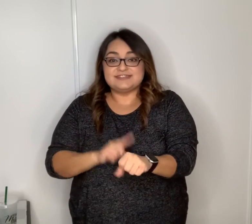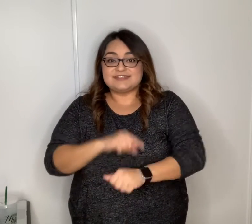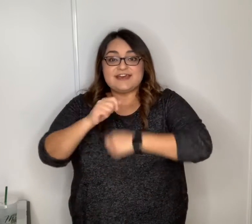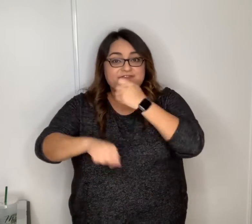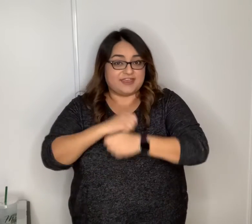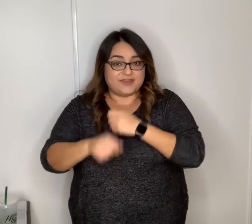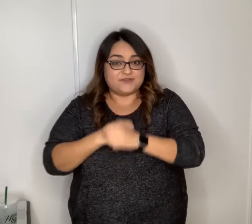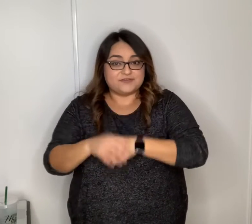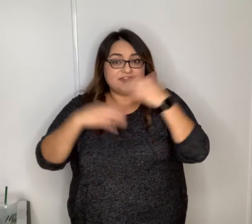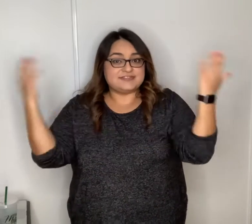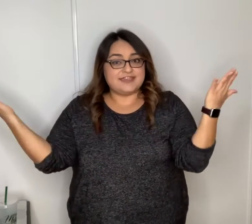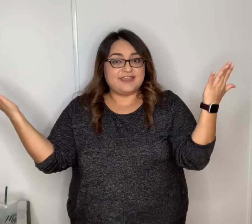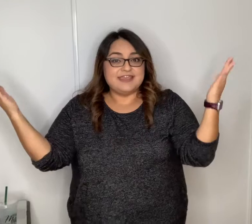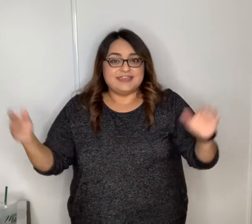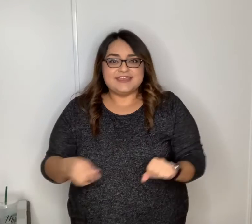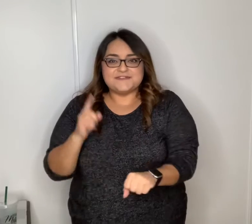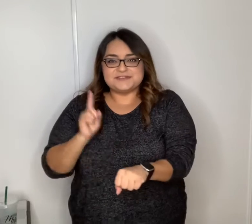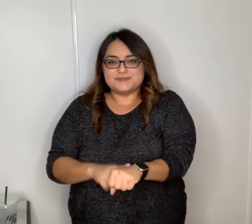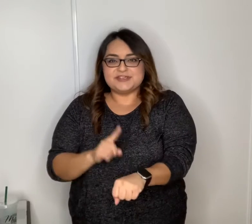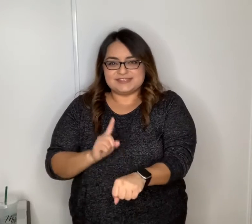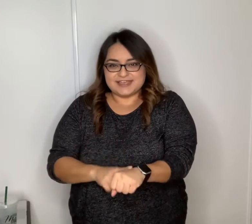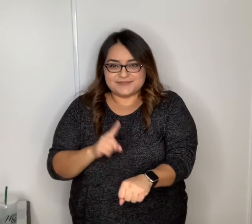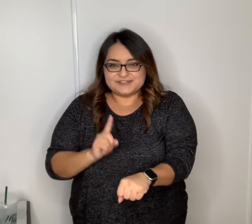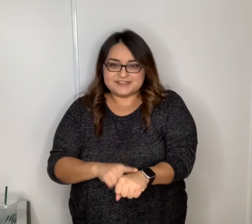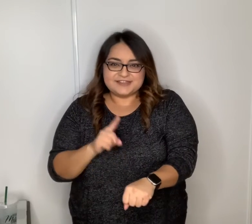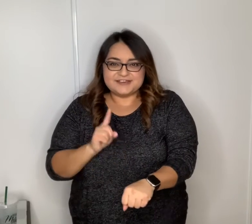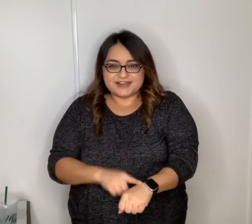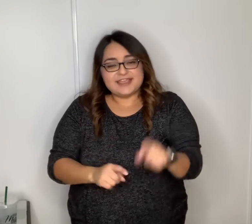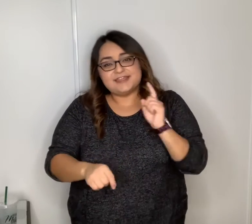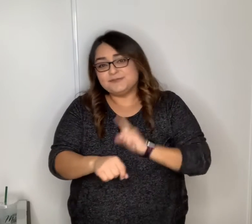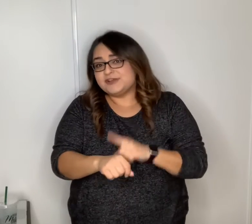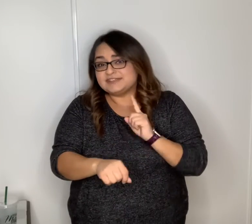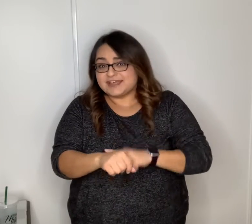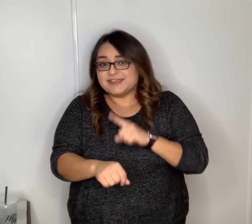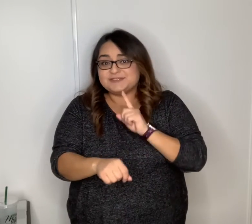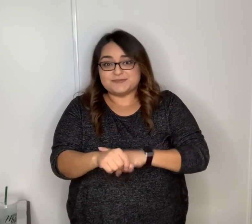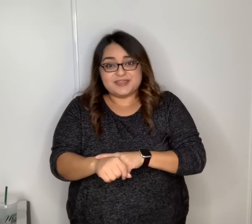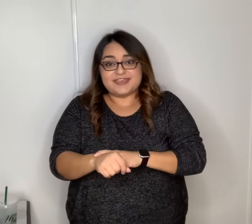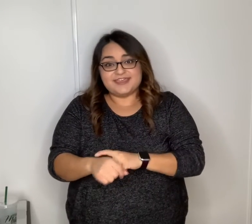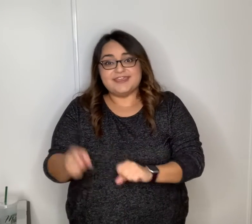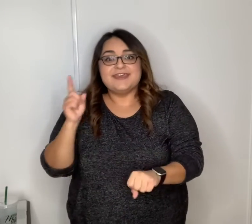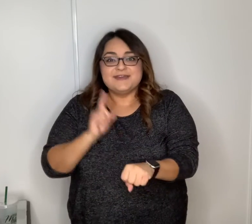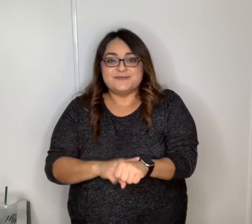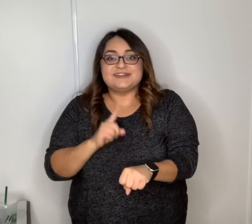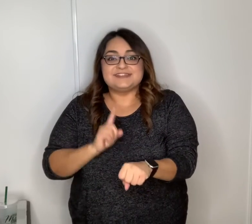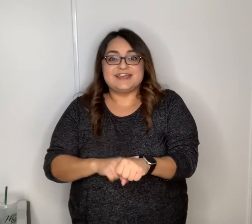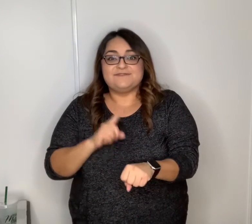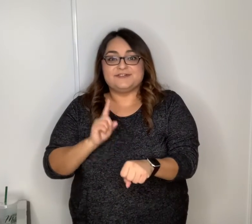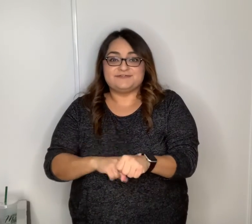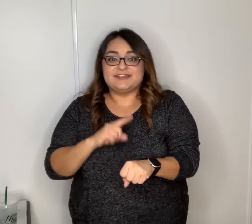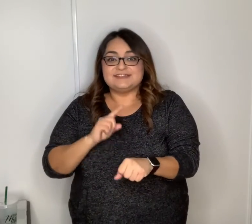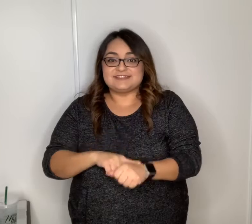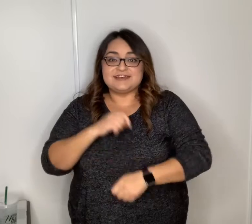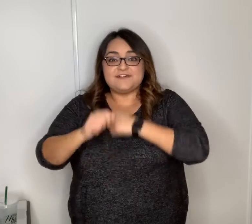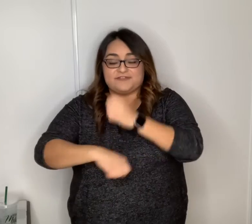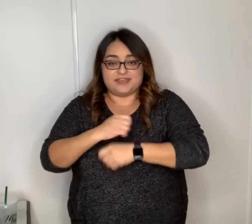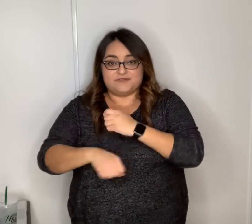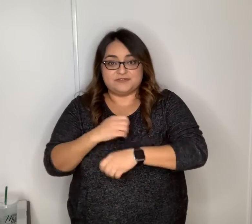stuff every day. It gives us more time to learn and more time to play. More time for fun stuff every